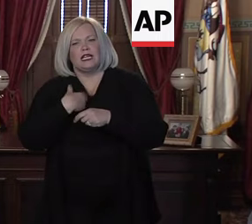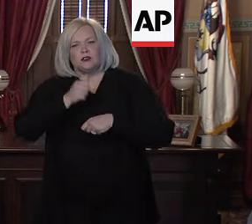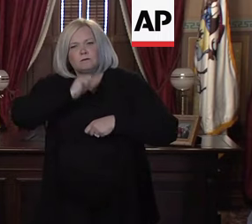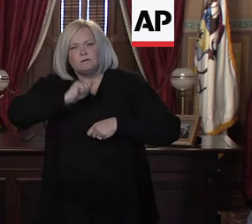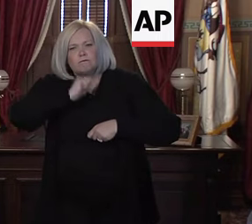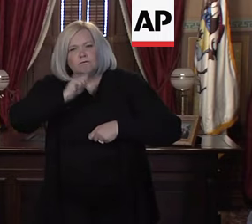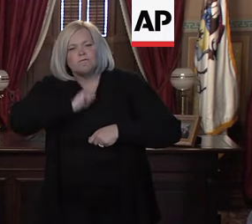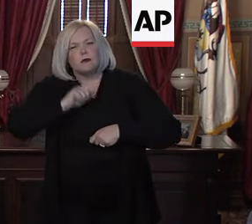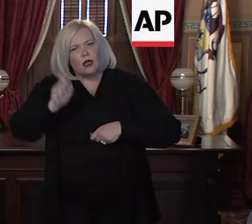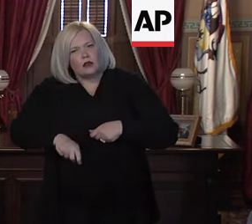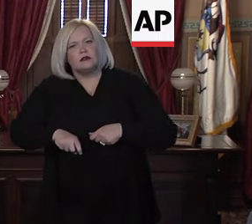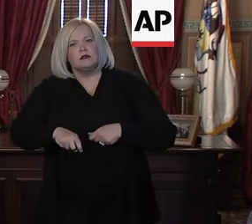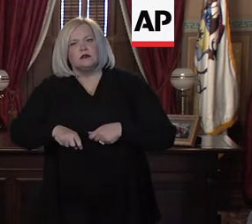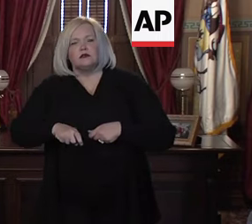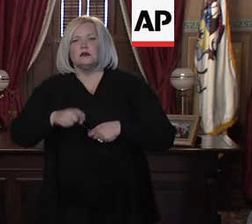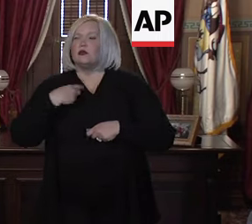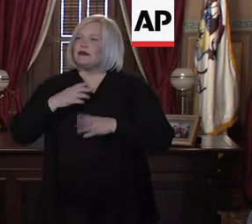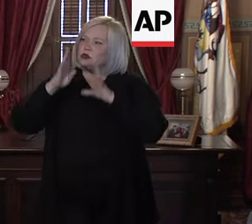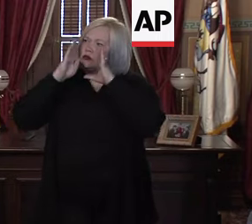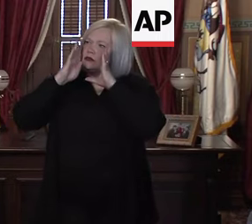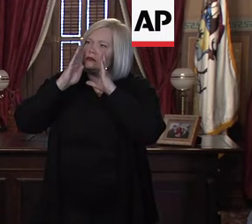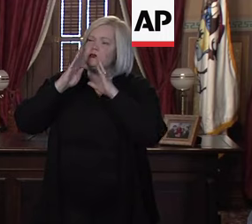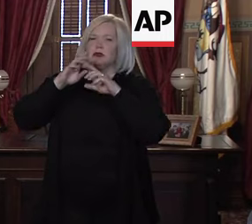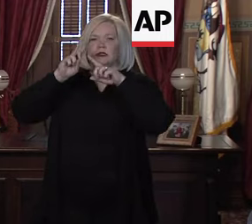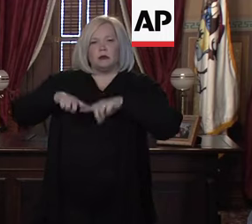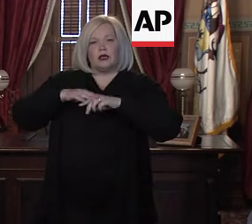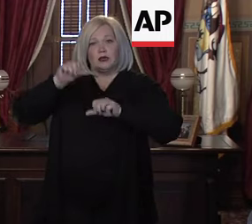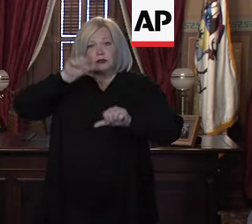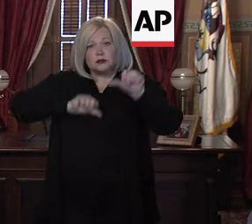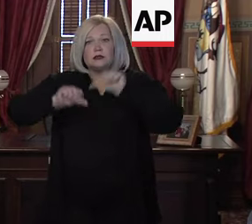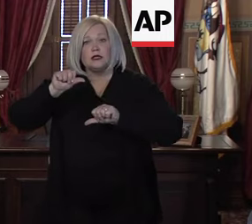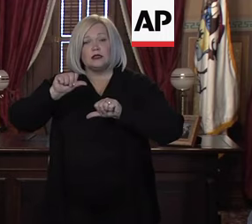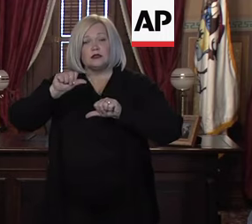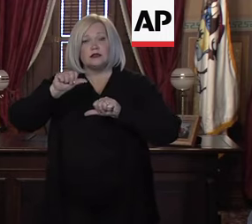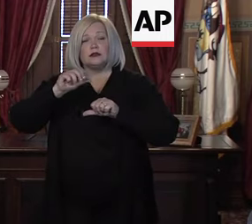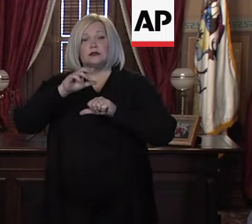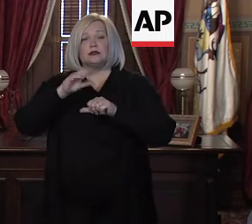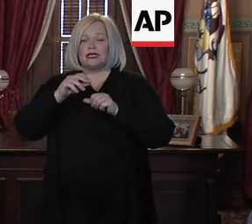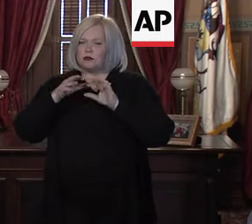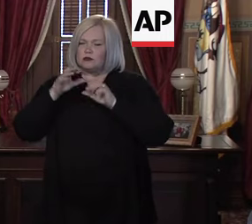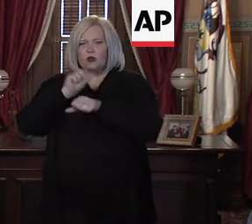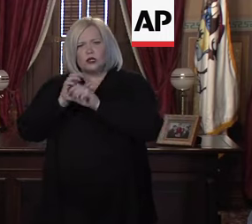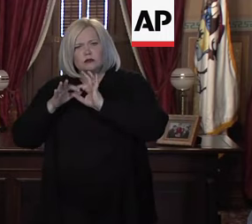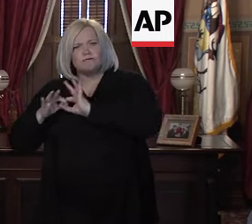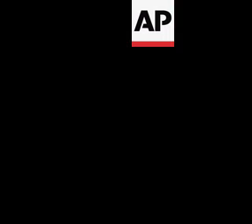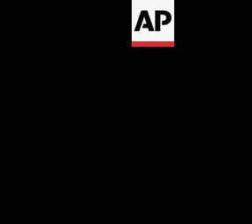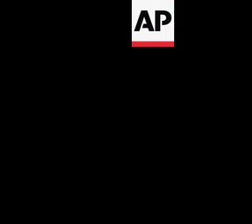We've got to pay attention to the science and stay united in this effort.